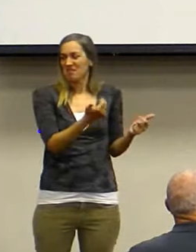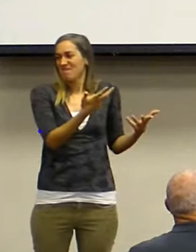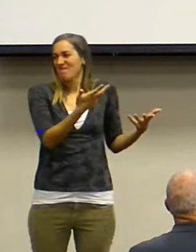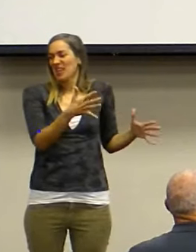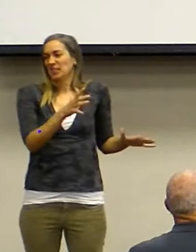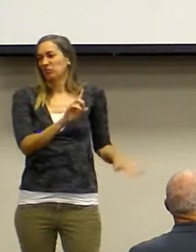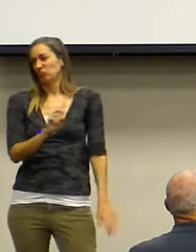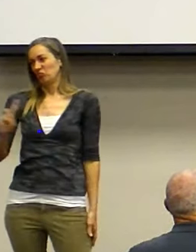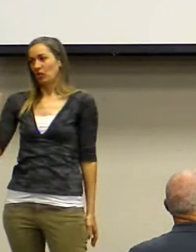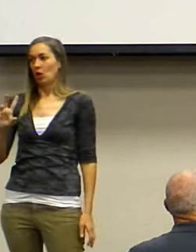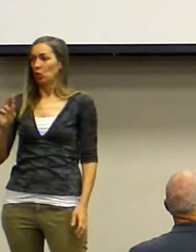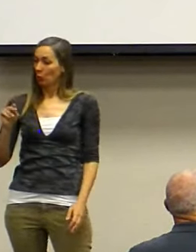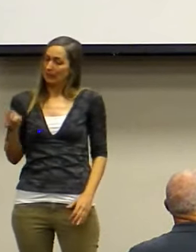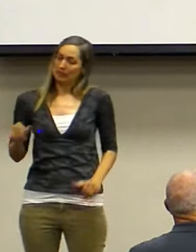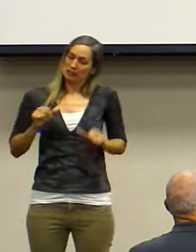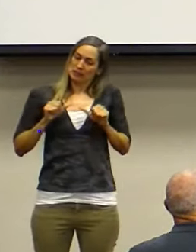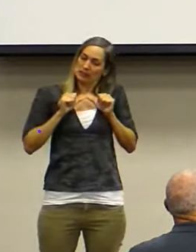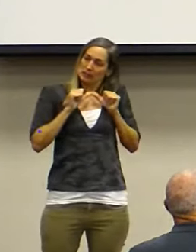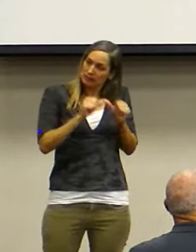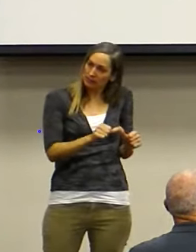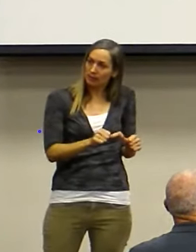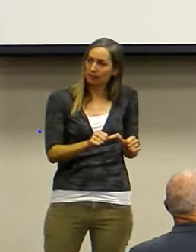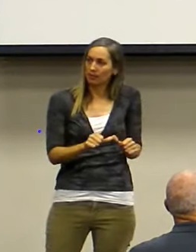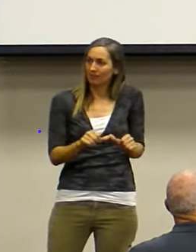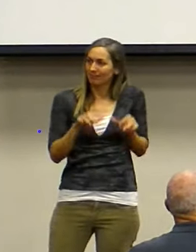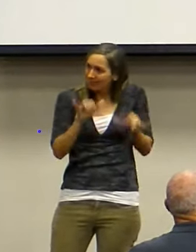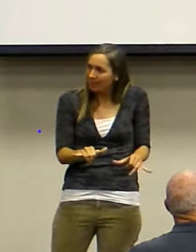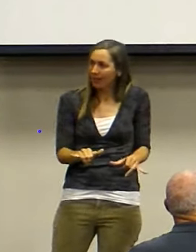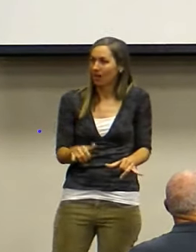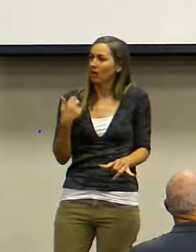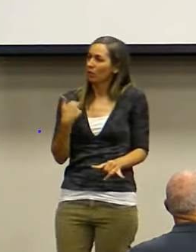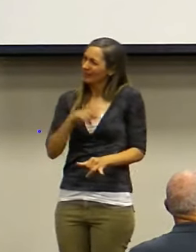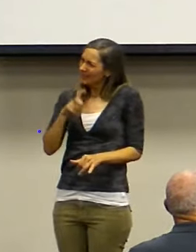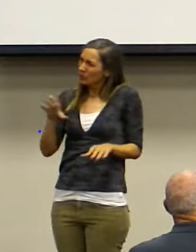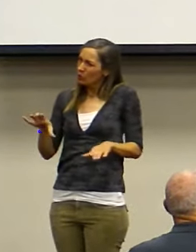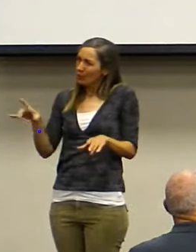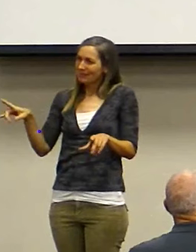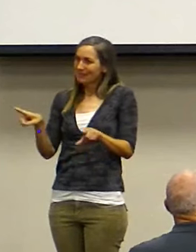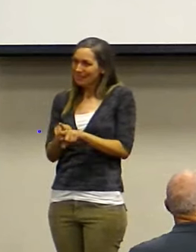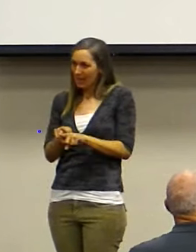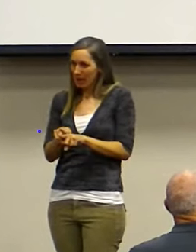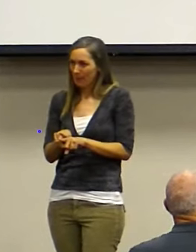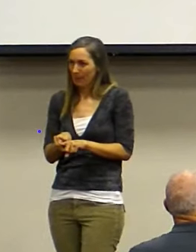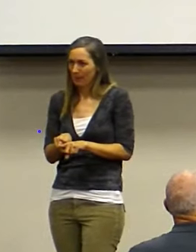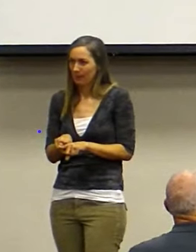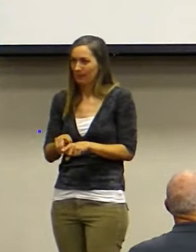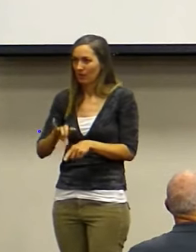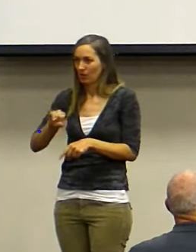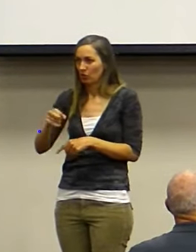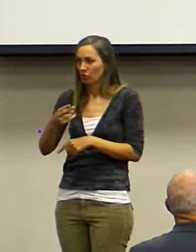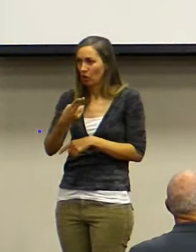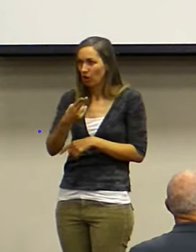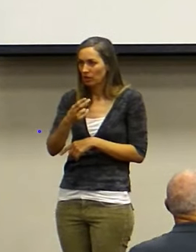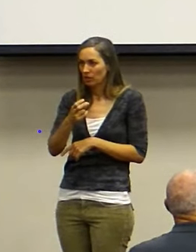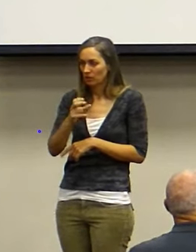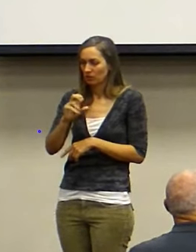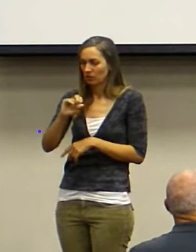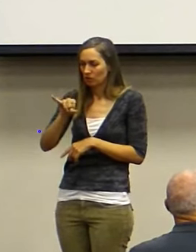stay. Today, we have to do the same thing. See, yesterday, Josh said we need to speak out